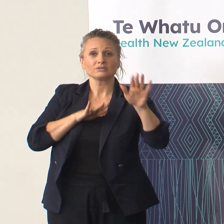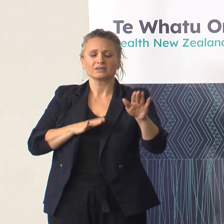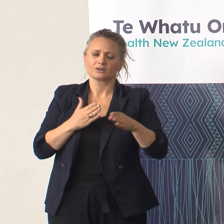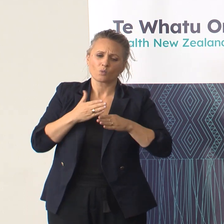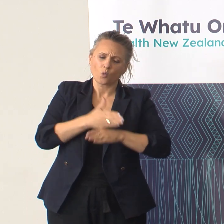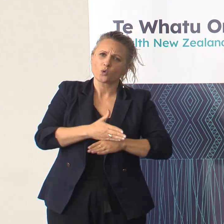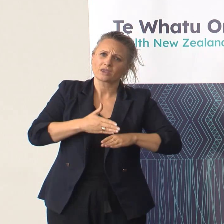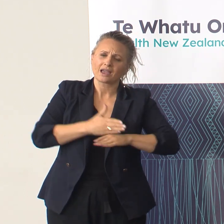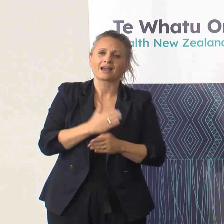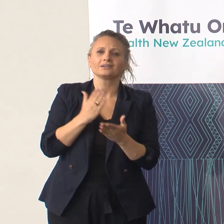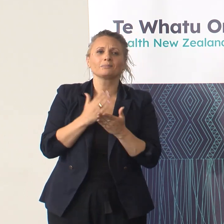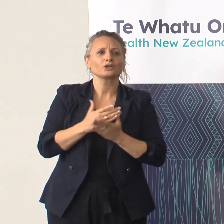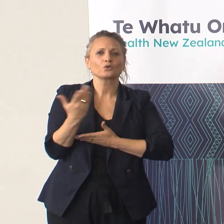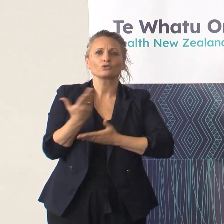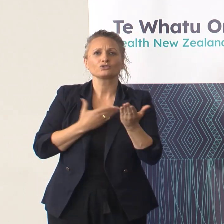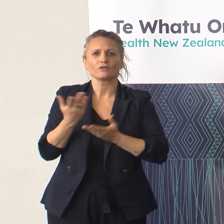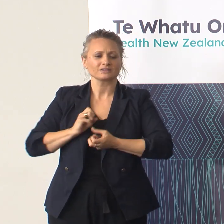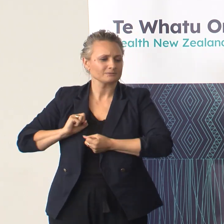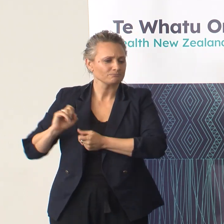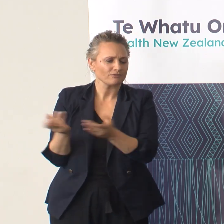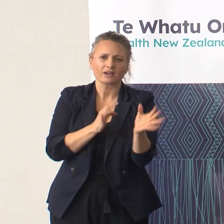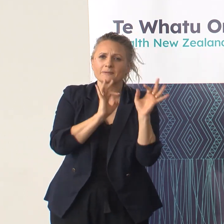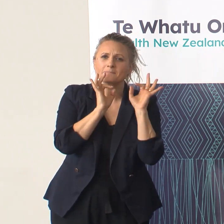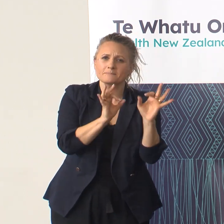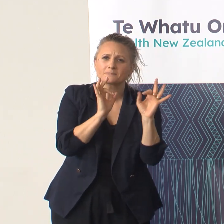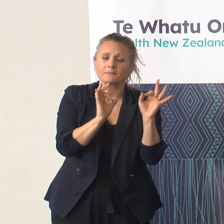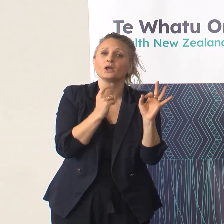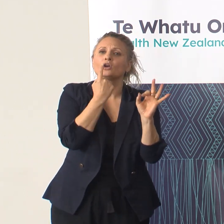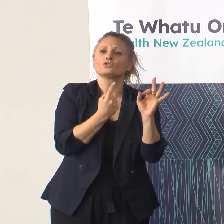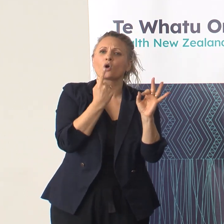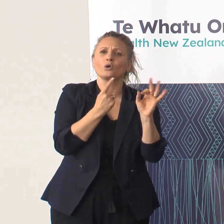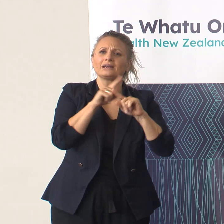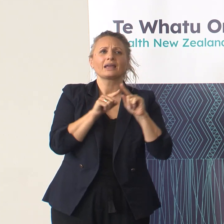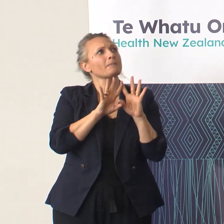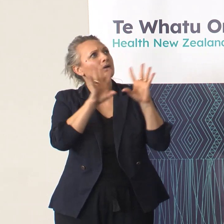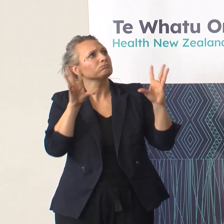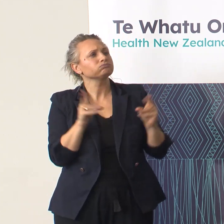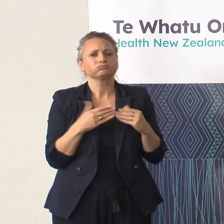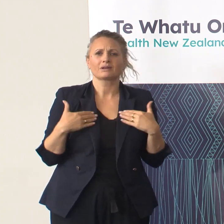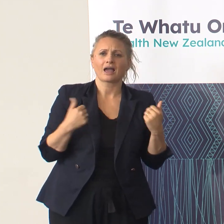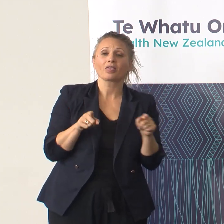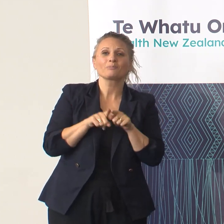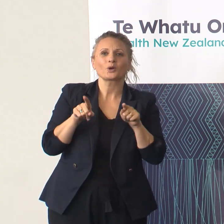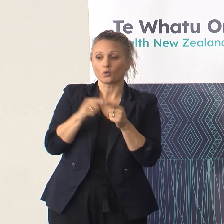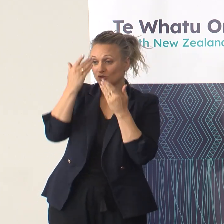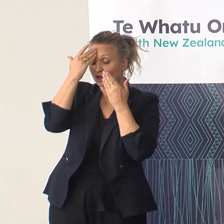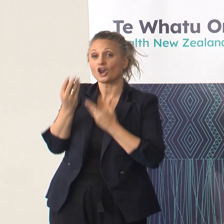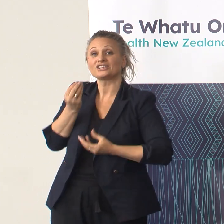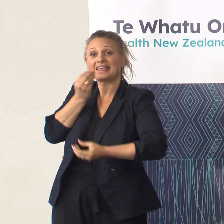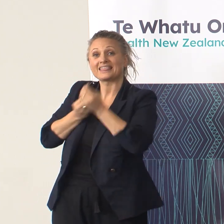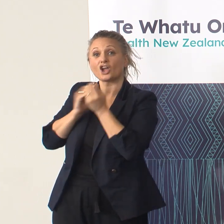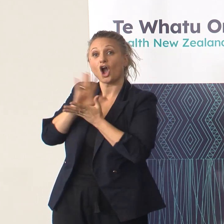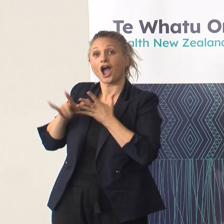the services that are not just services around hauora, but also acknowledging the kai hub, the health in the community,